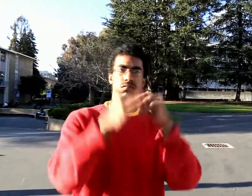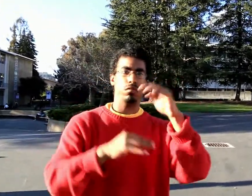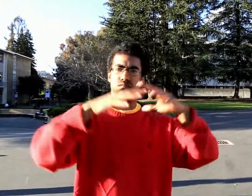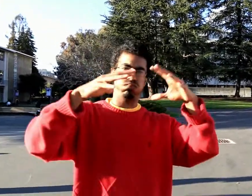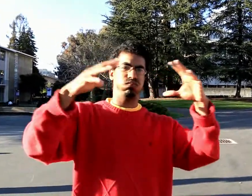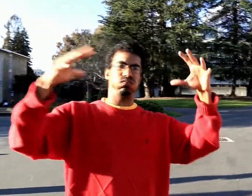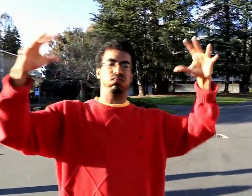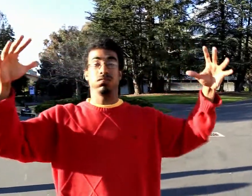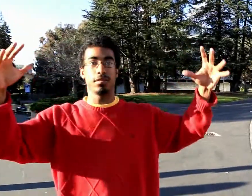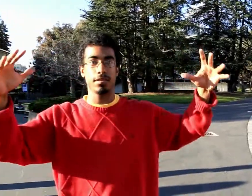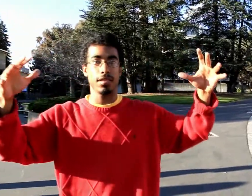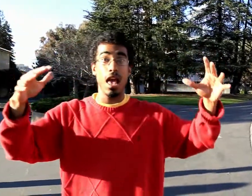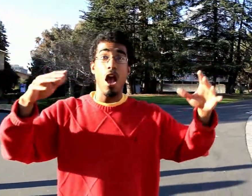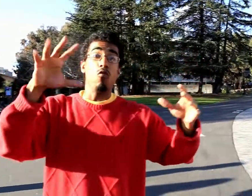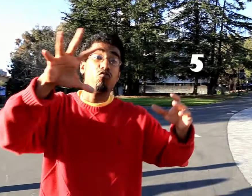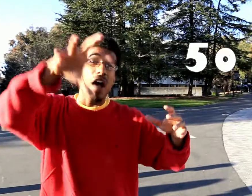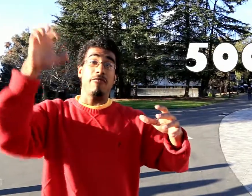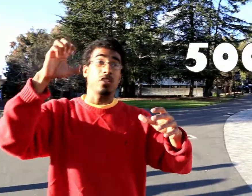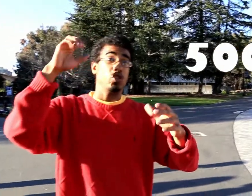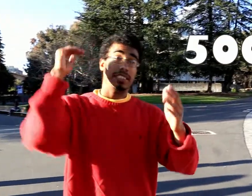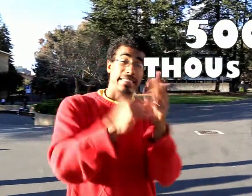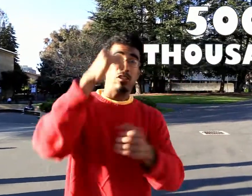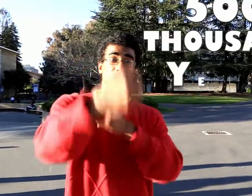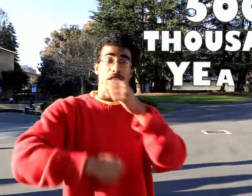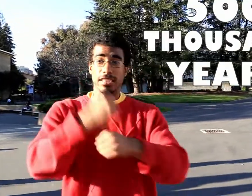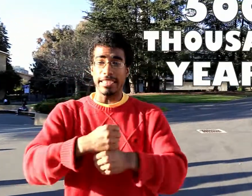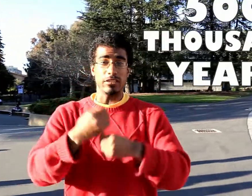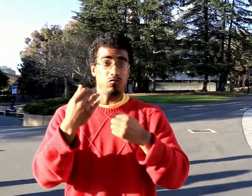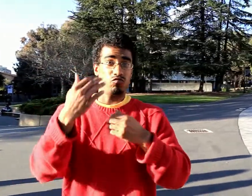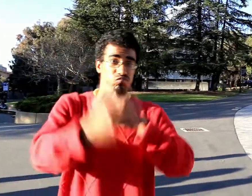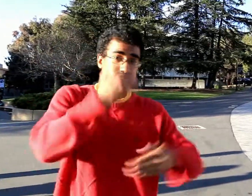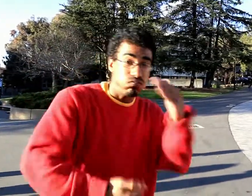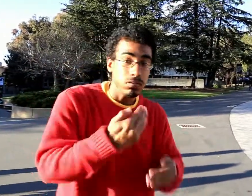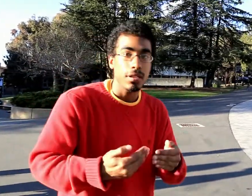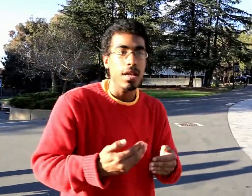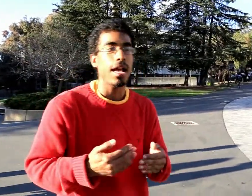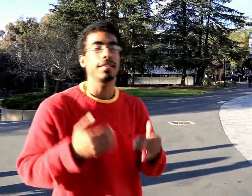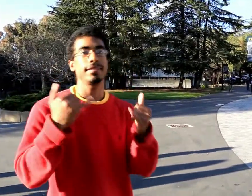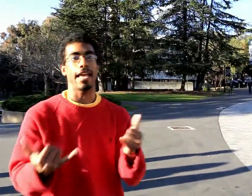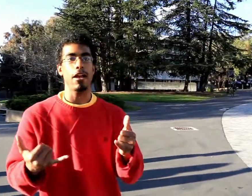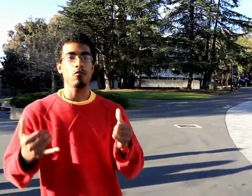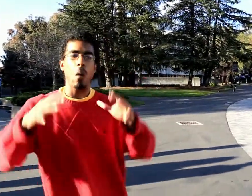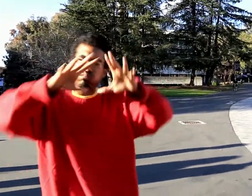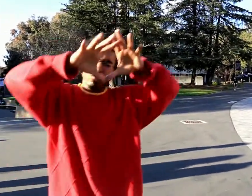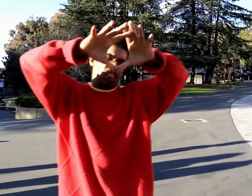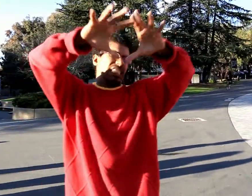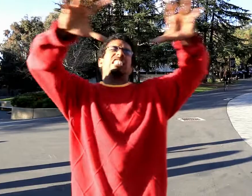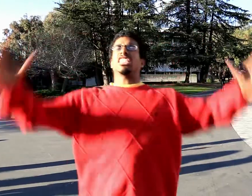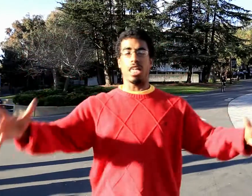and build and build a structure. And 500,000 years later, now there's this huge